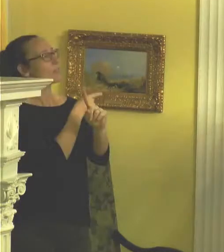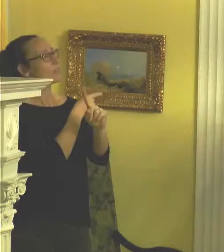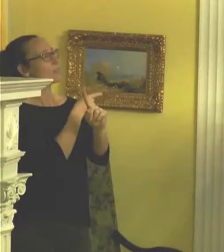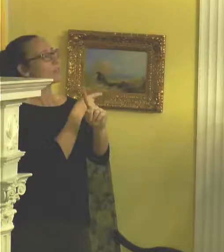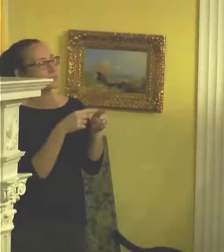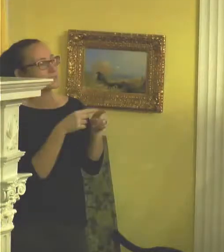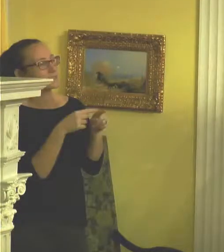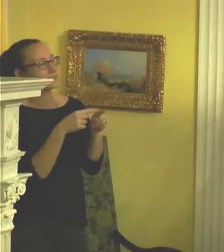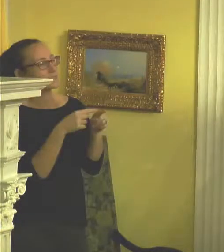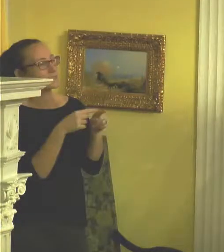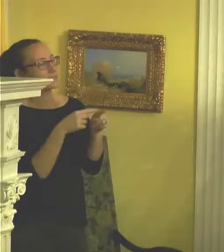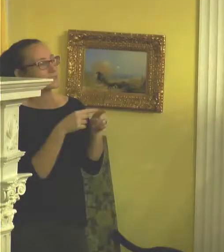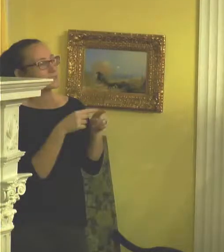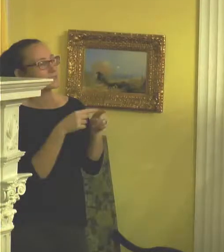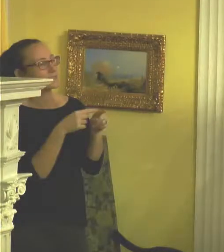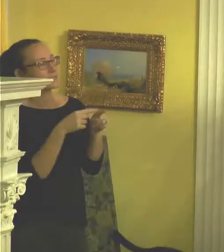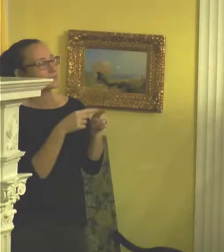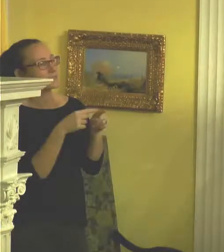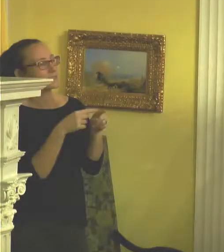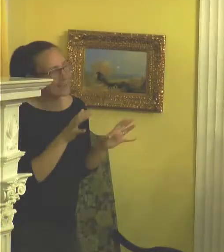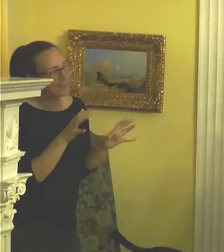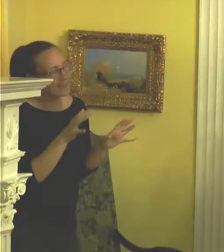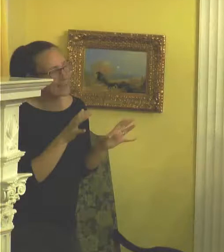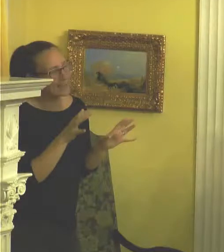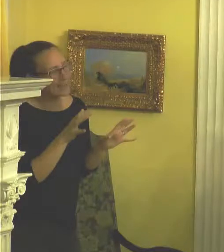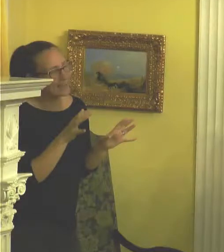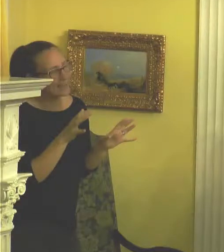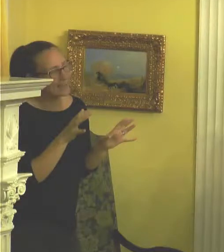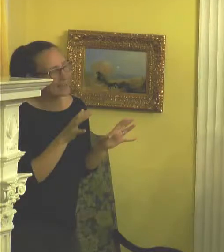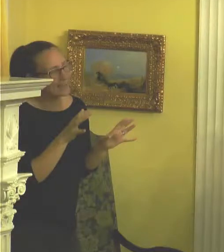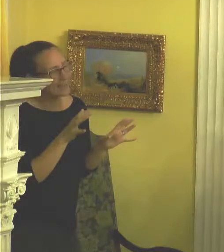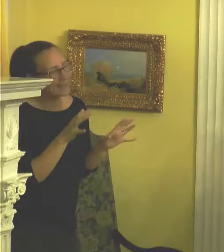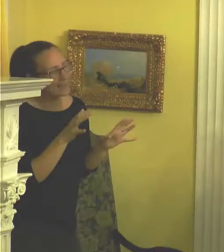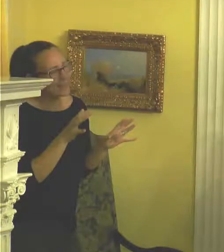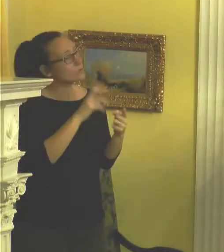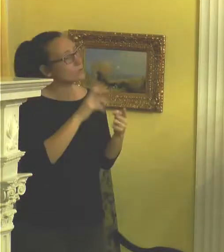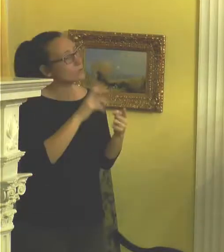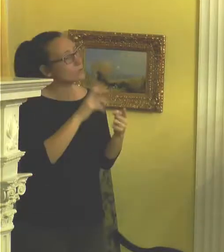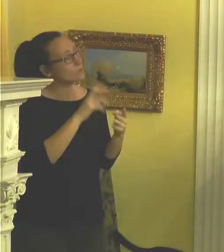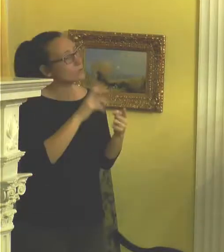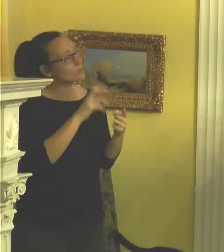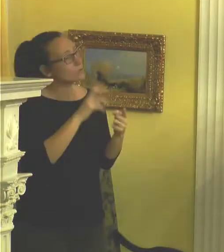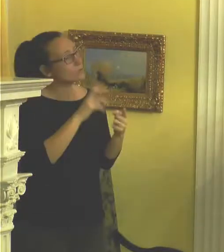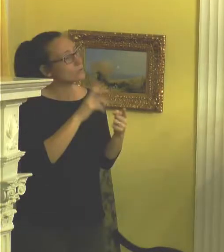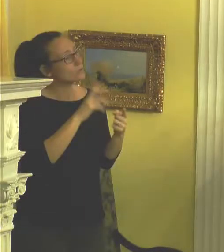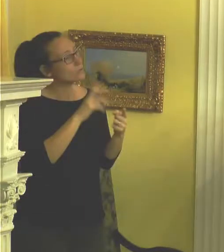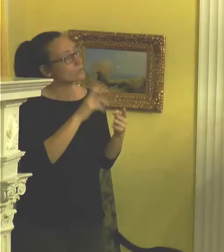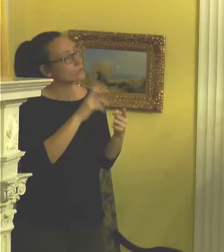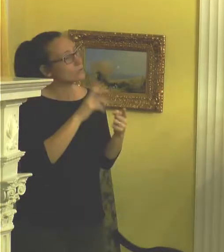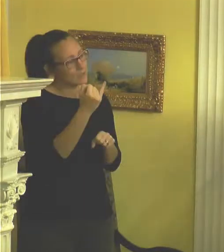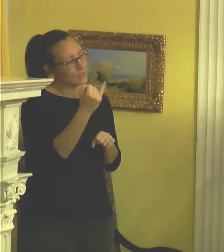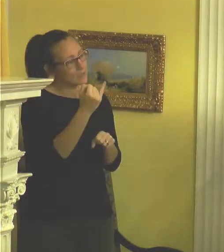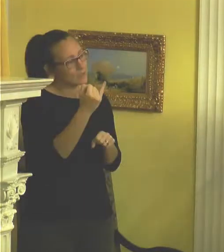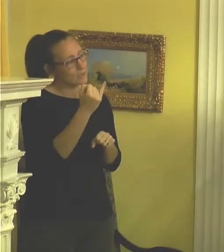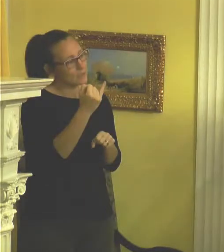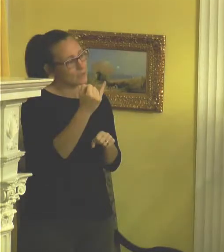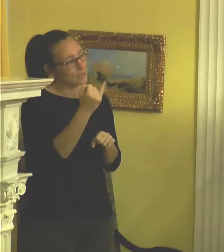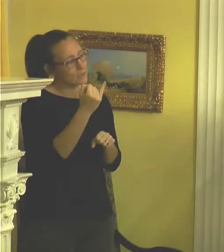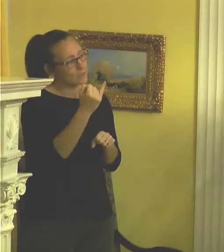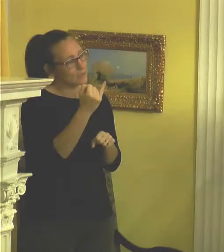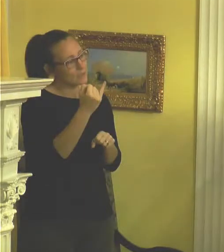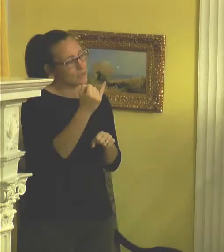describe what I mean. Like I was just really interested when you were talking about this whole idea of the gays. And because your paintings